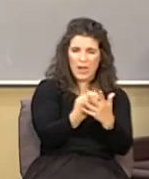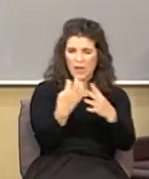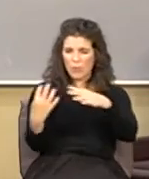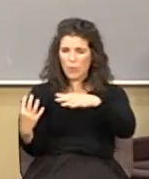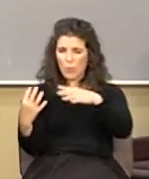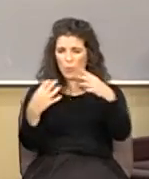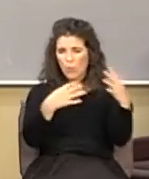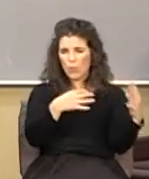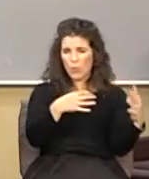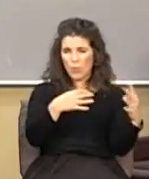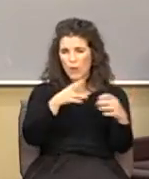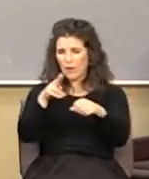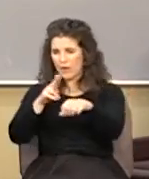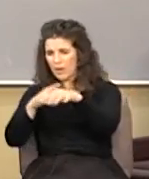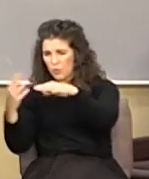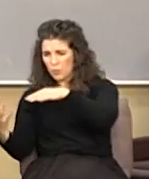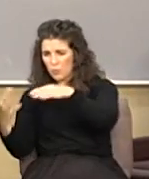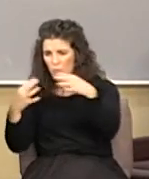culture in